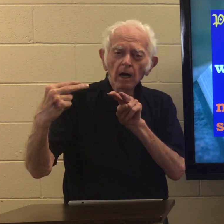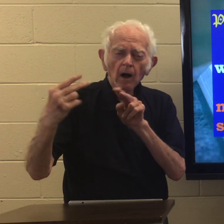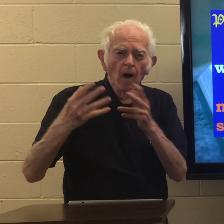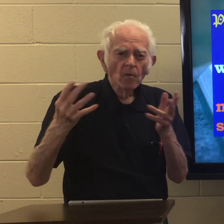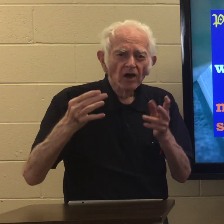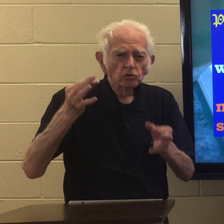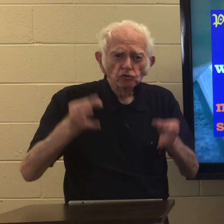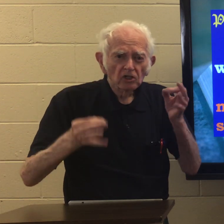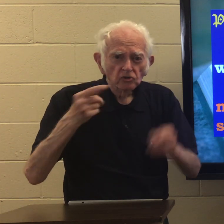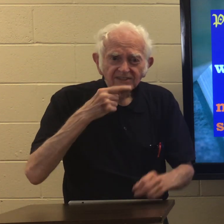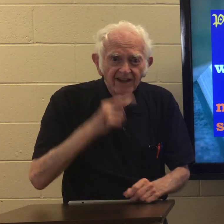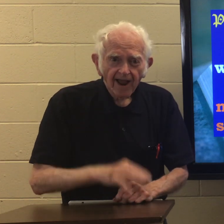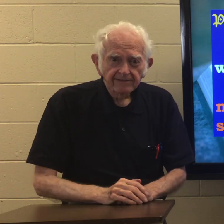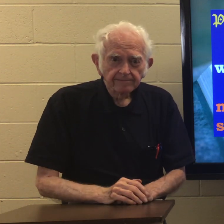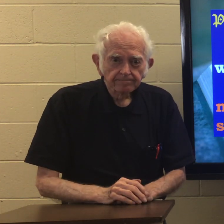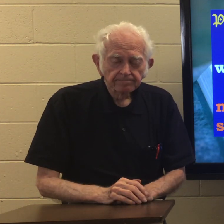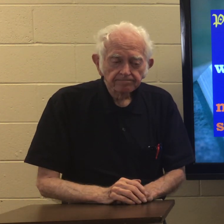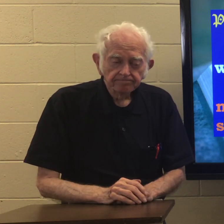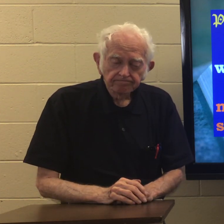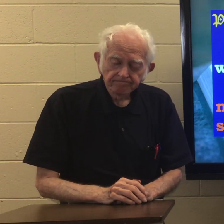saw each other. And what did the judge say?